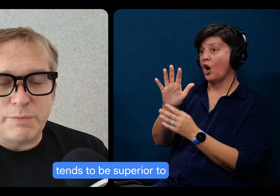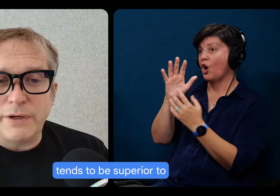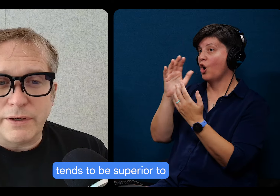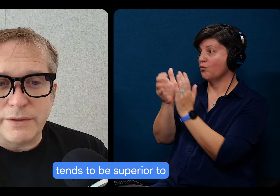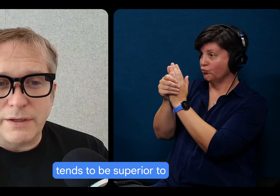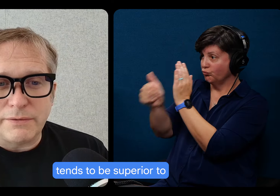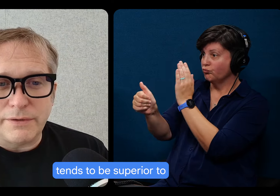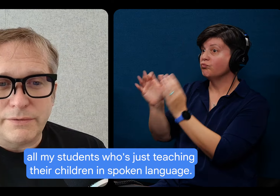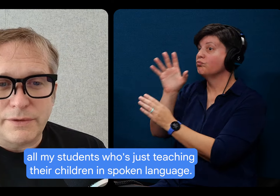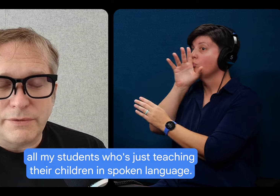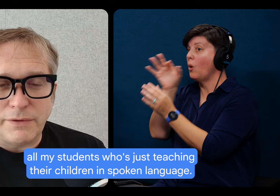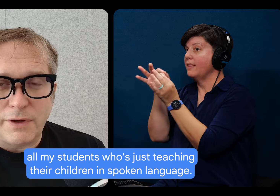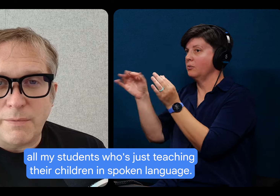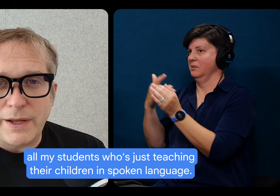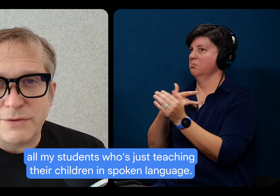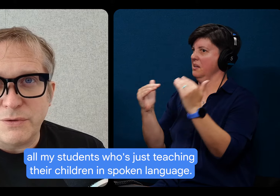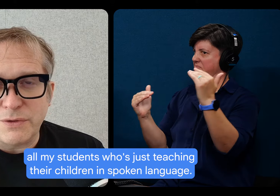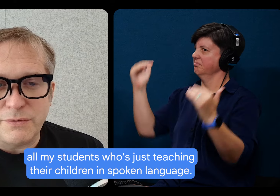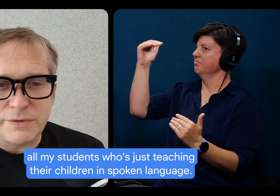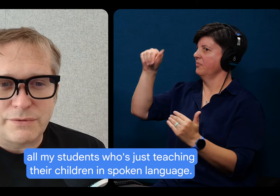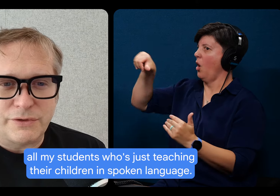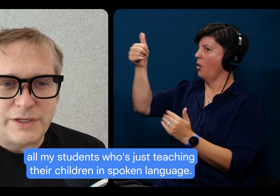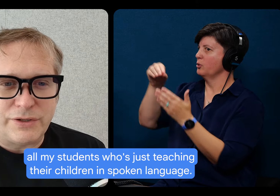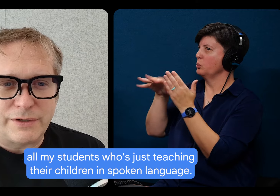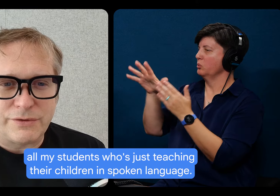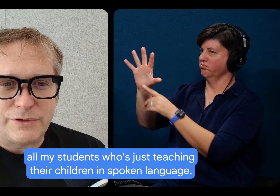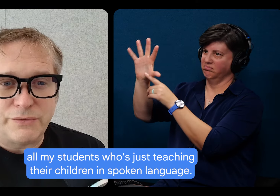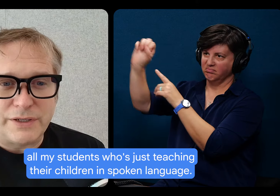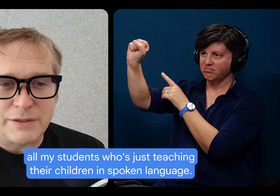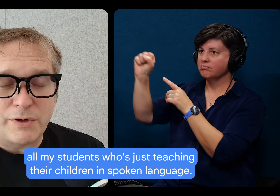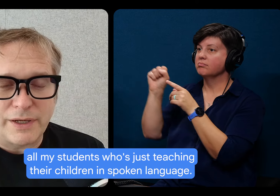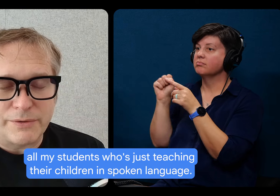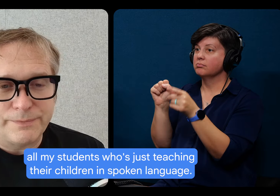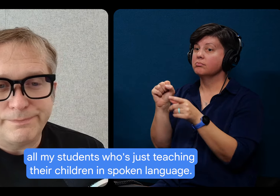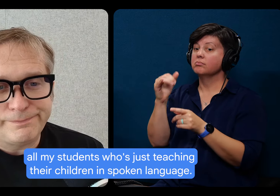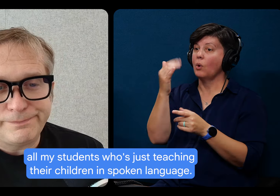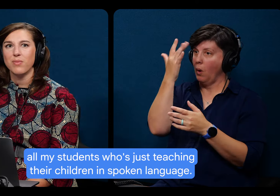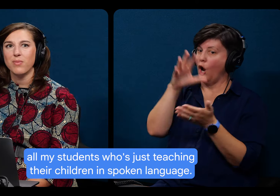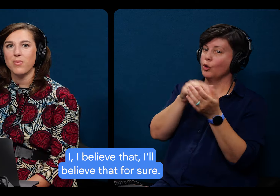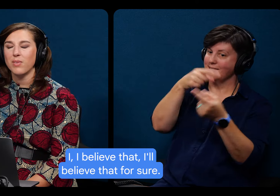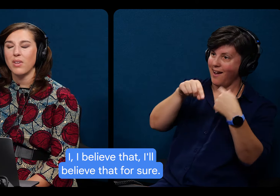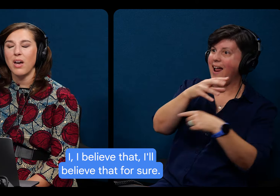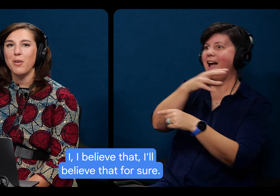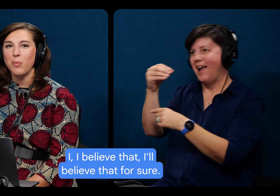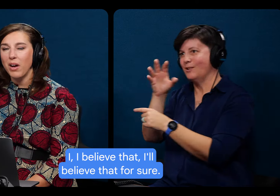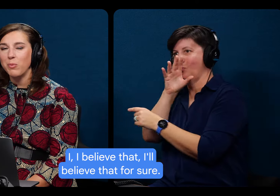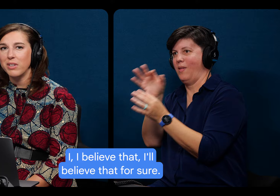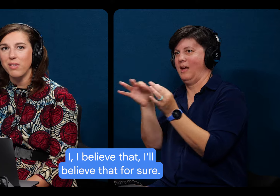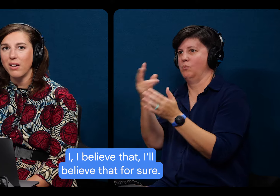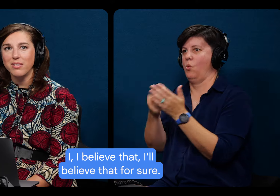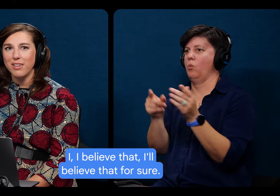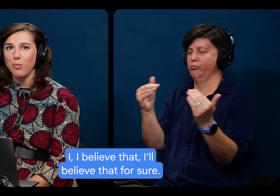superior to all my students who's just teaching their children in spoken language. I